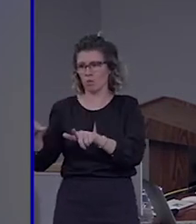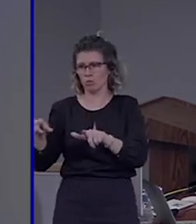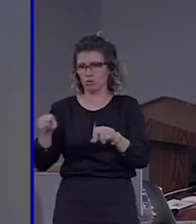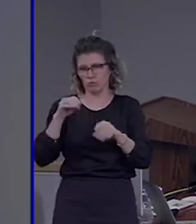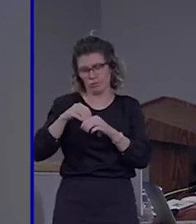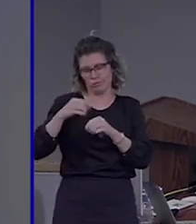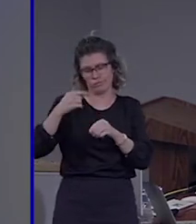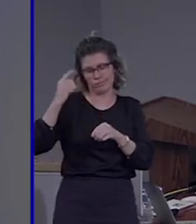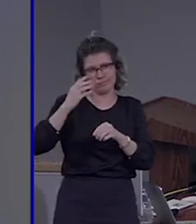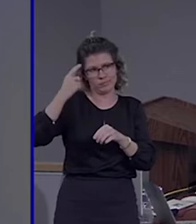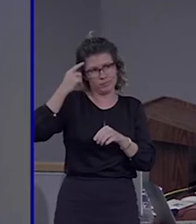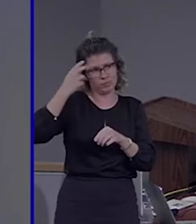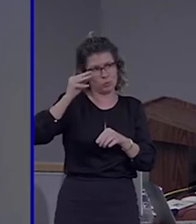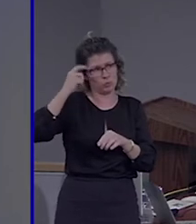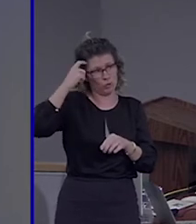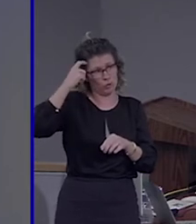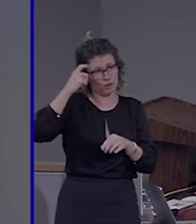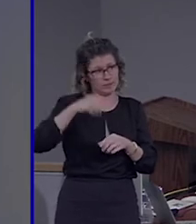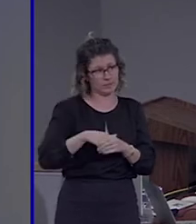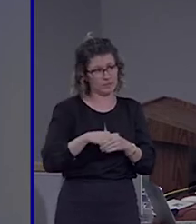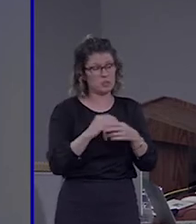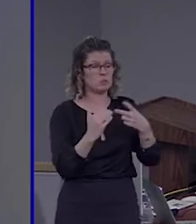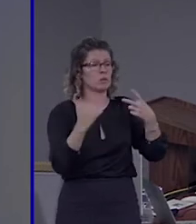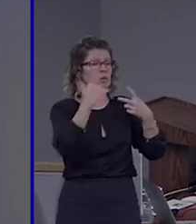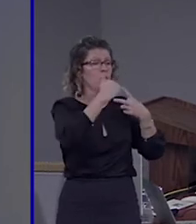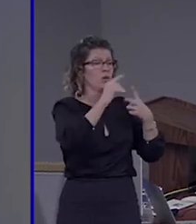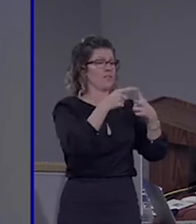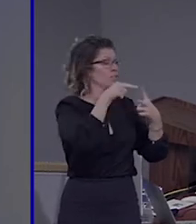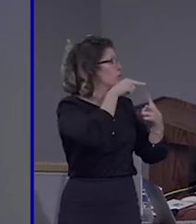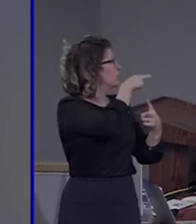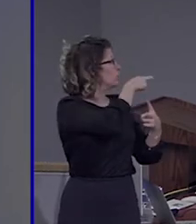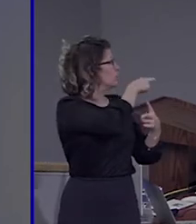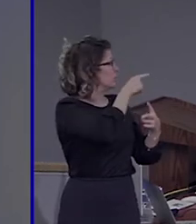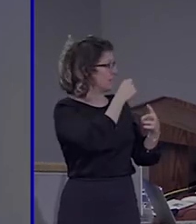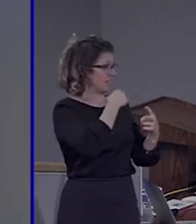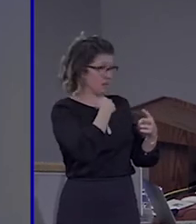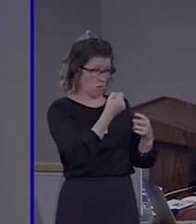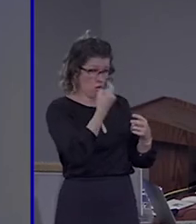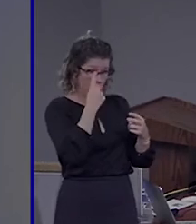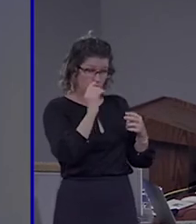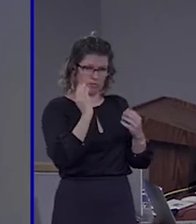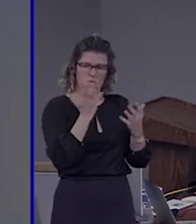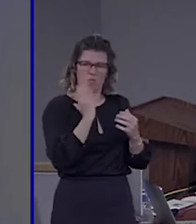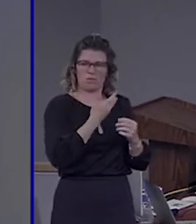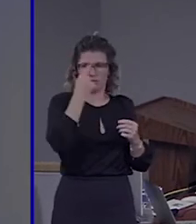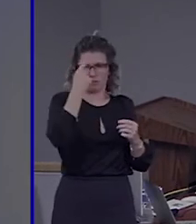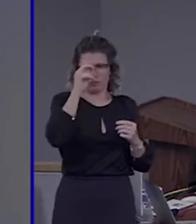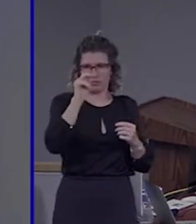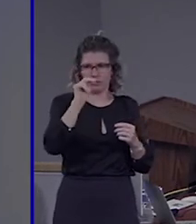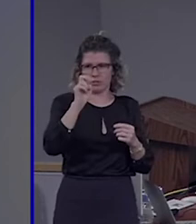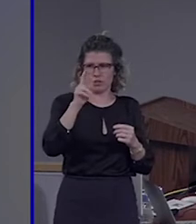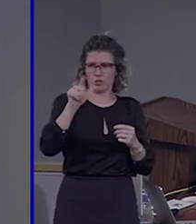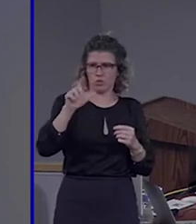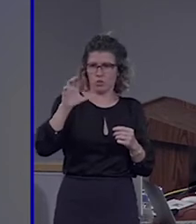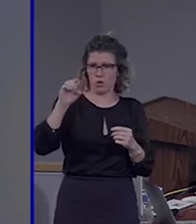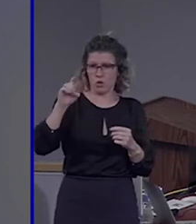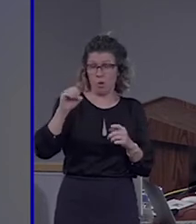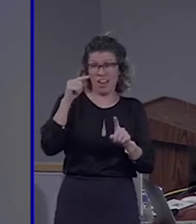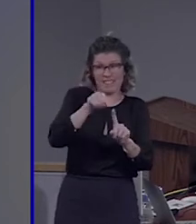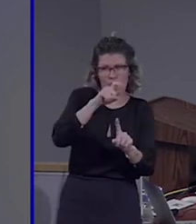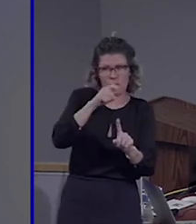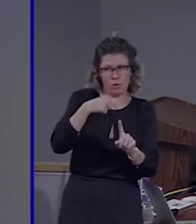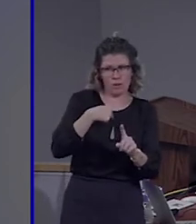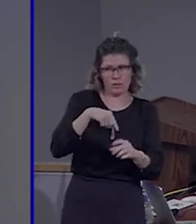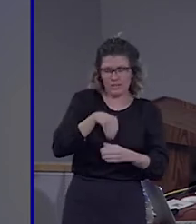start with the first question, the neural code for the constituent structures of sentences. I am very excited by this question. I think there is a very deep